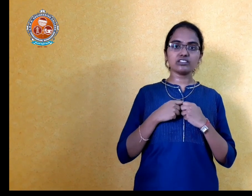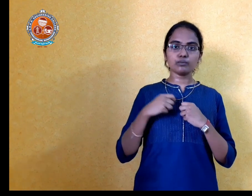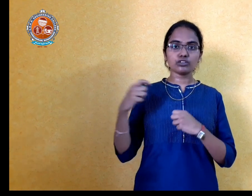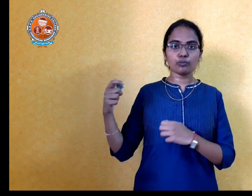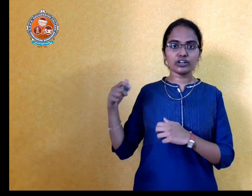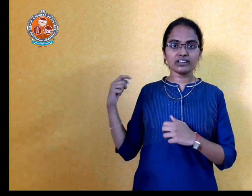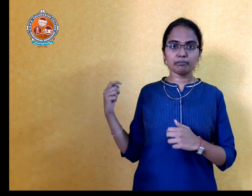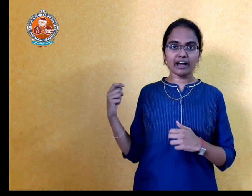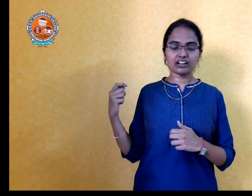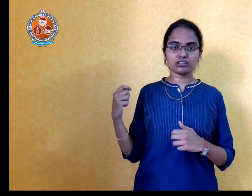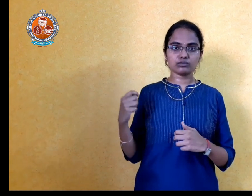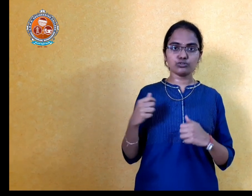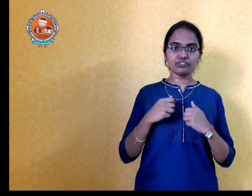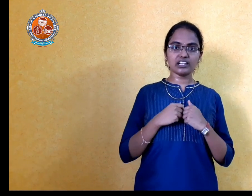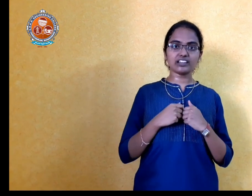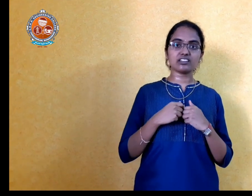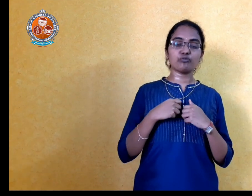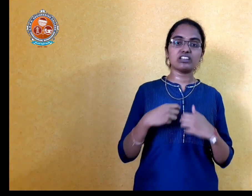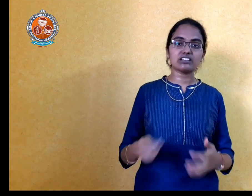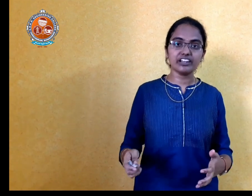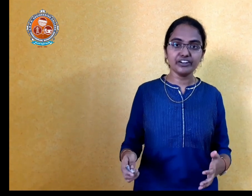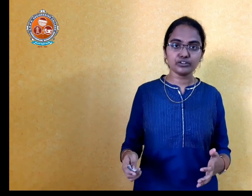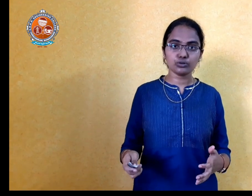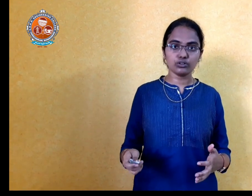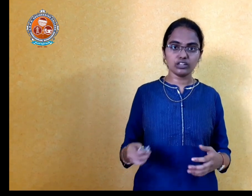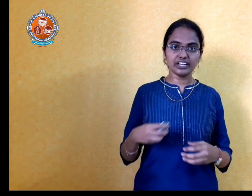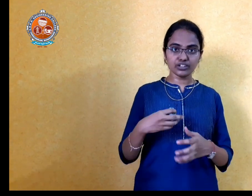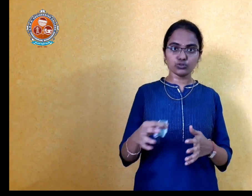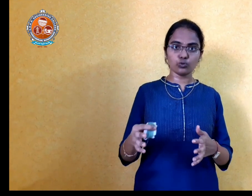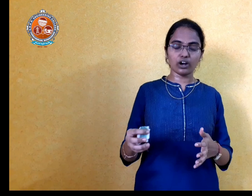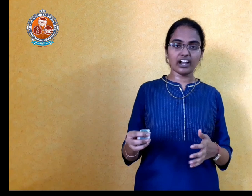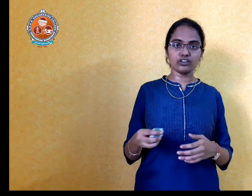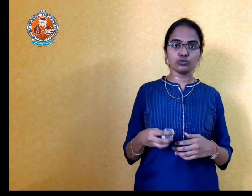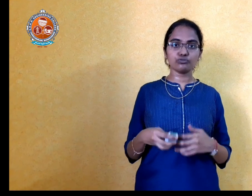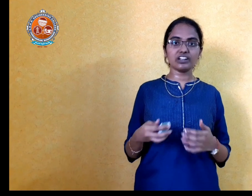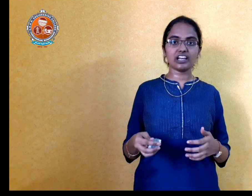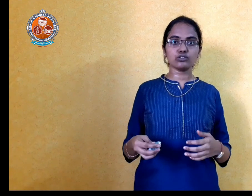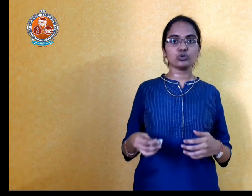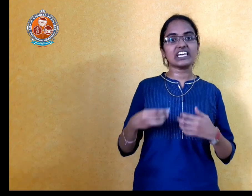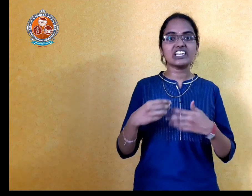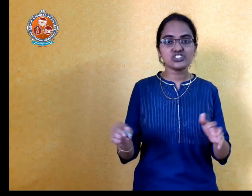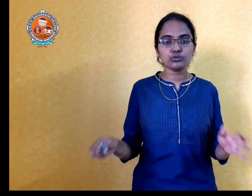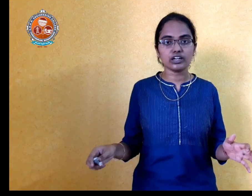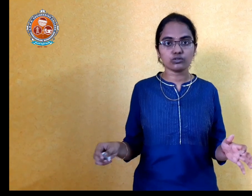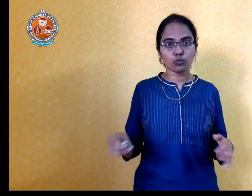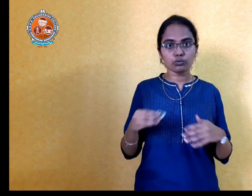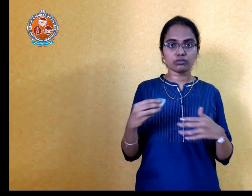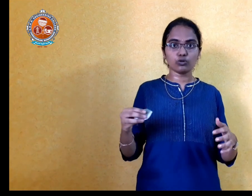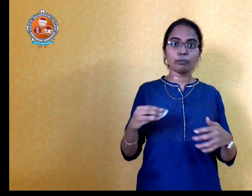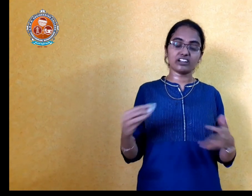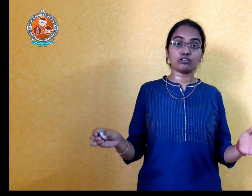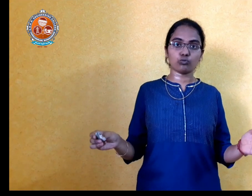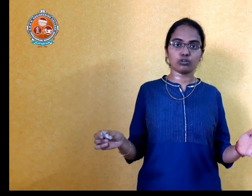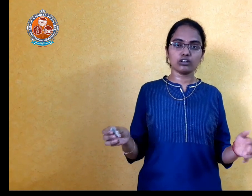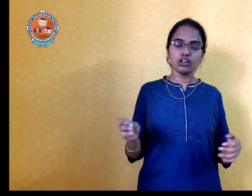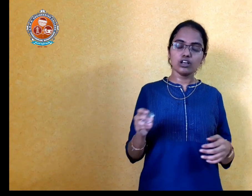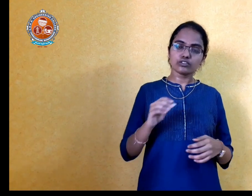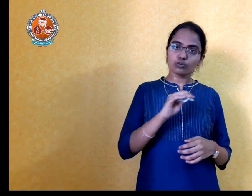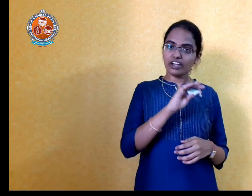some support at the back. You feel like someone is leading you. And you feel like you can achieve that. No matter what. So, I